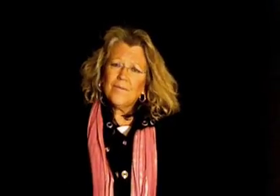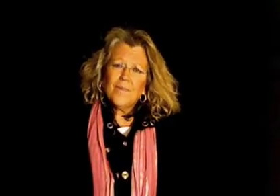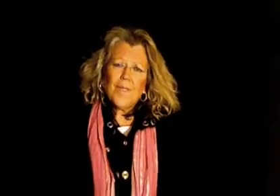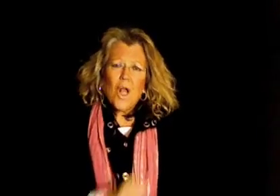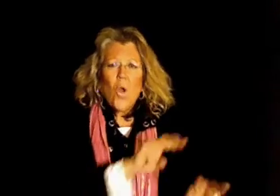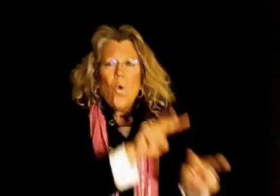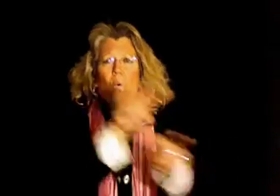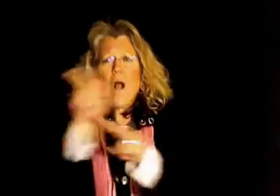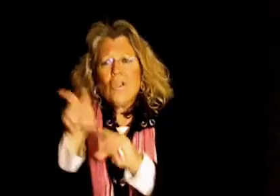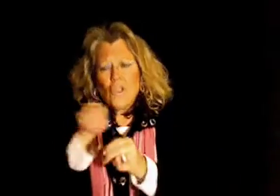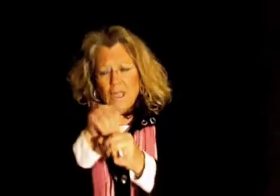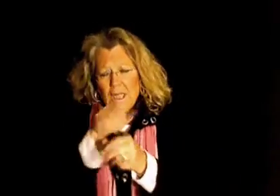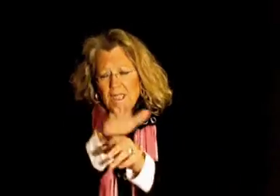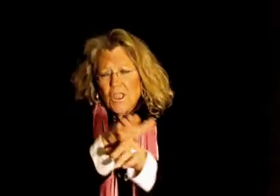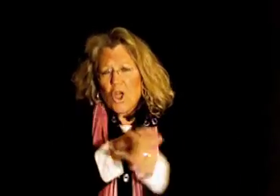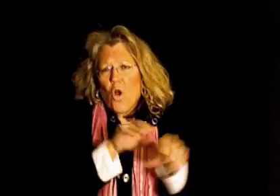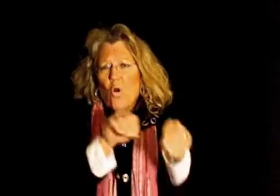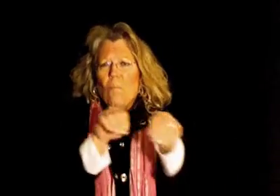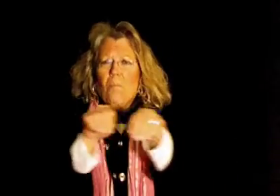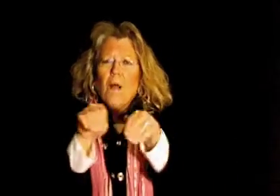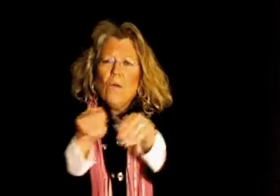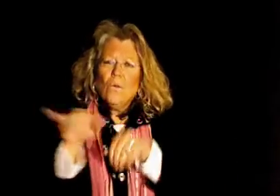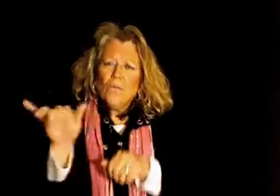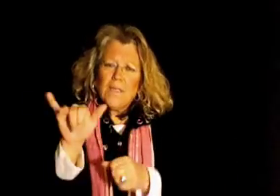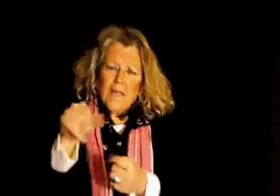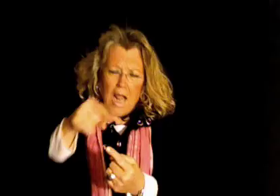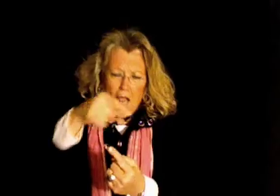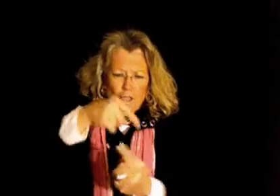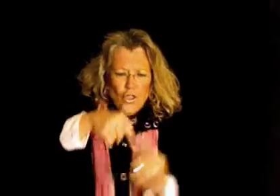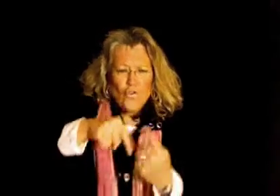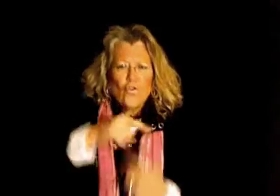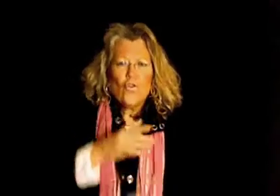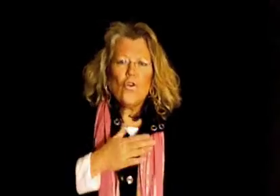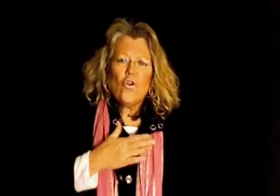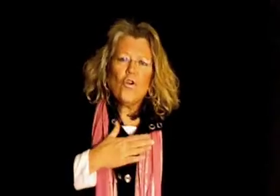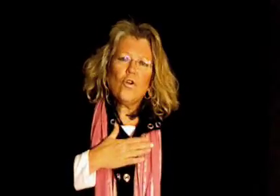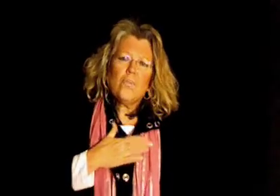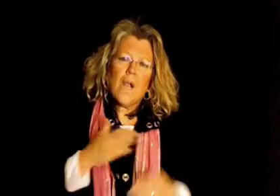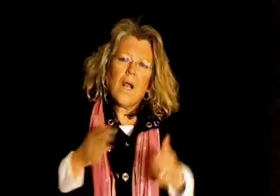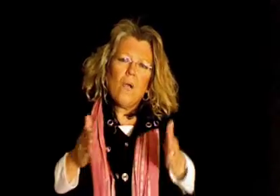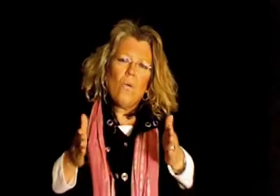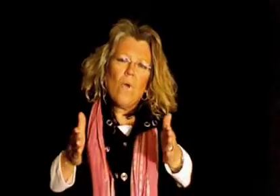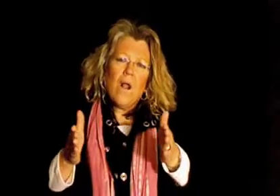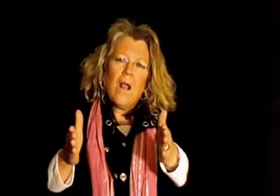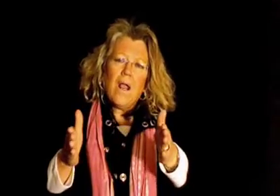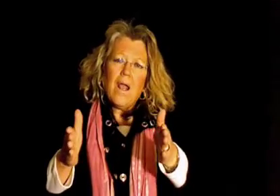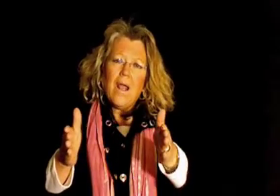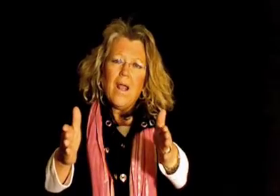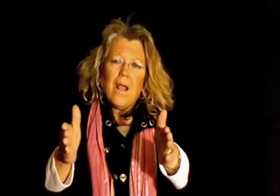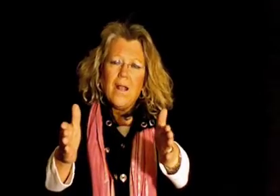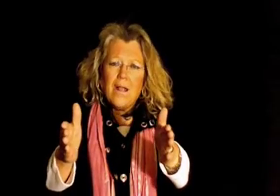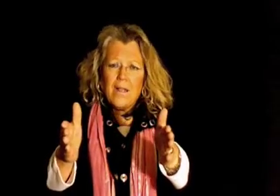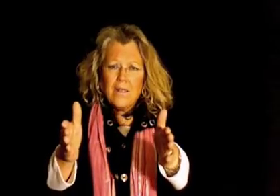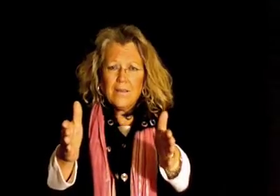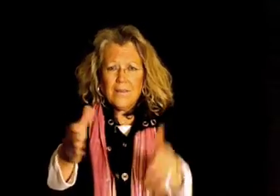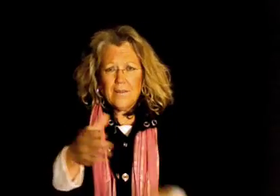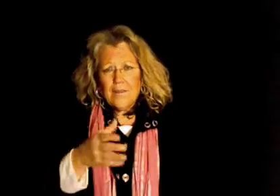I'm watching in slow motion as you turn around and